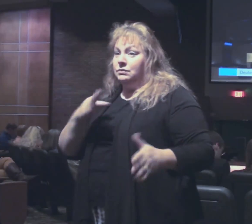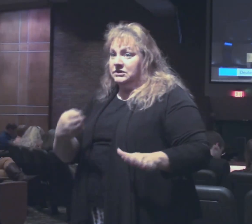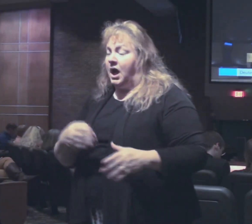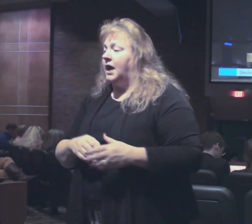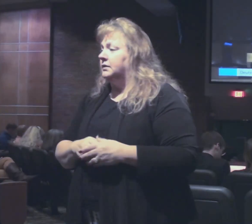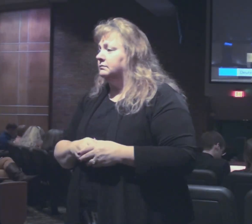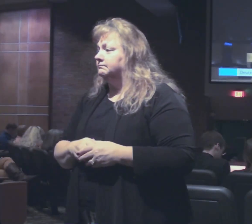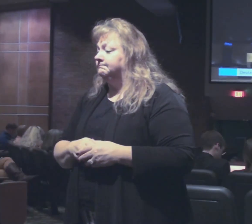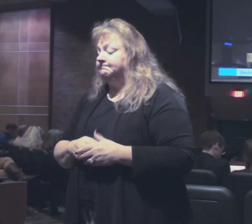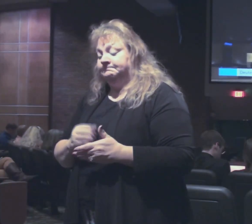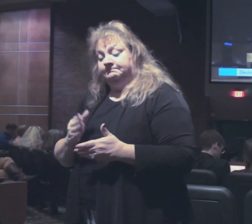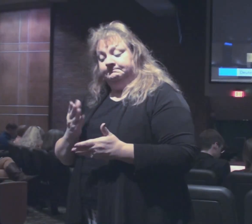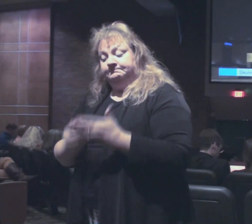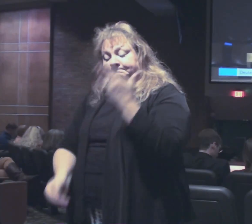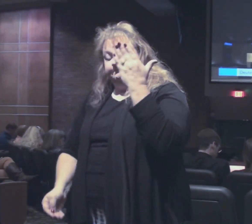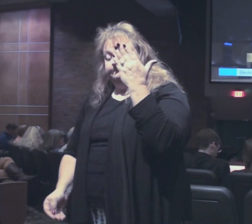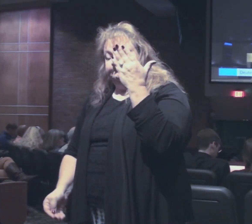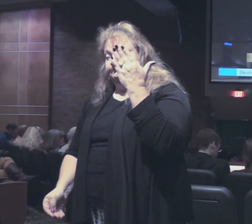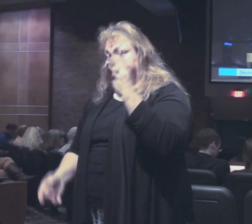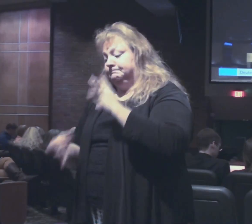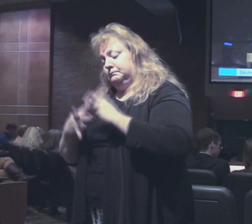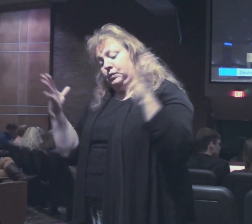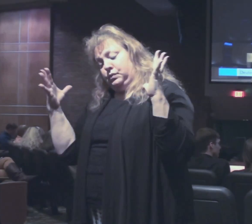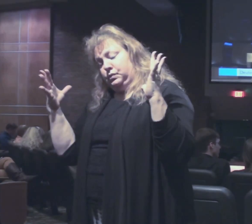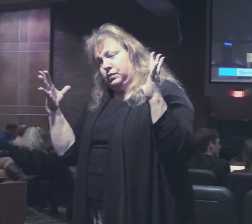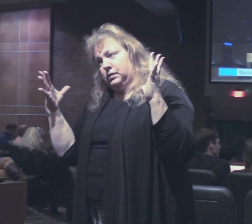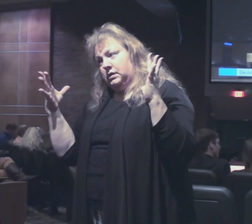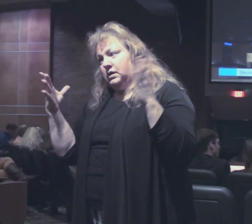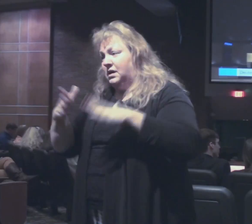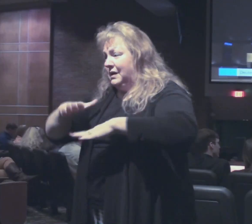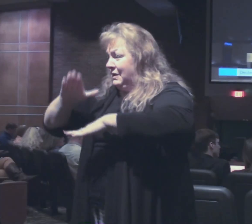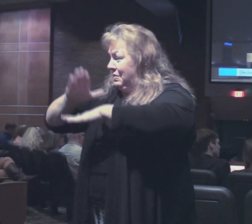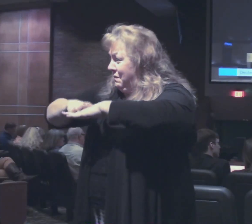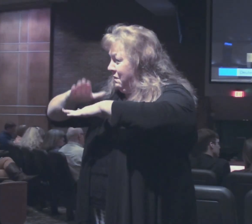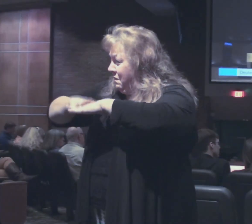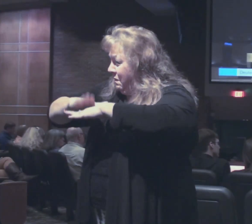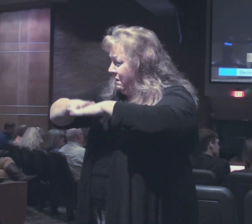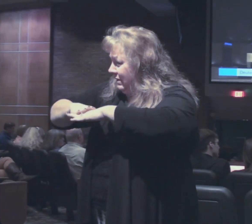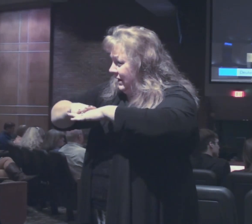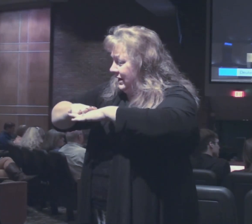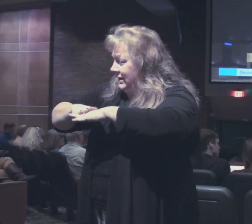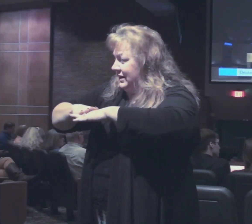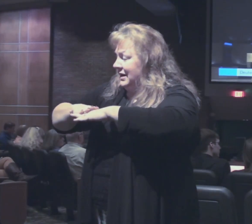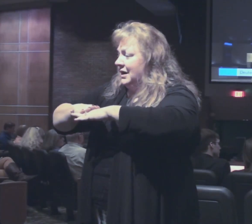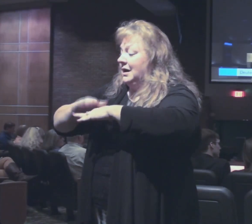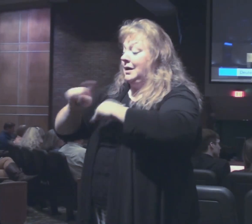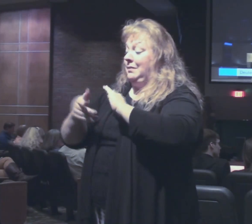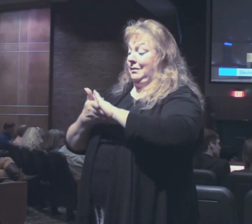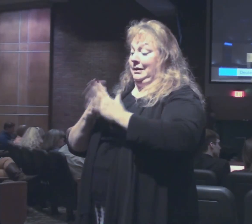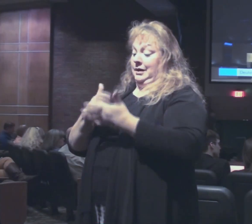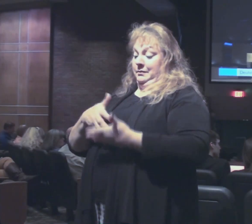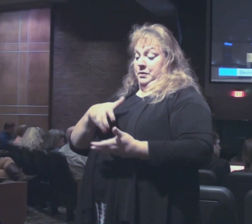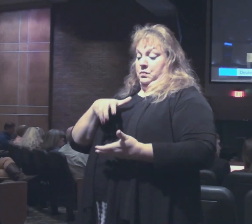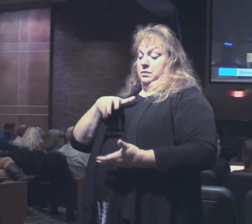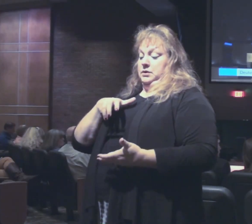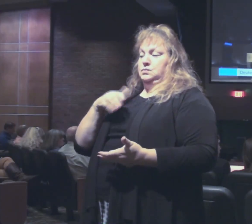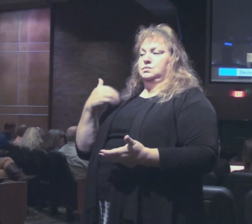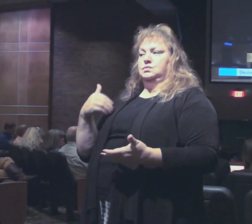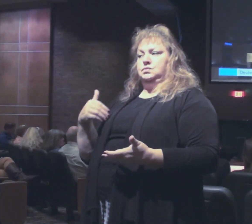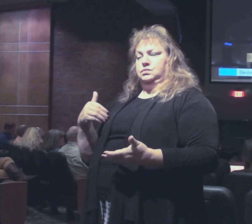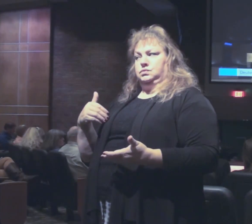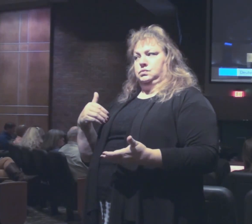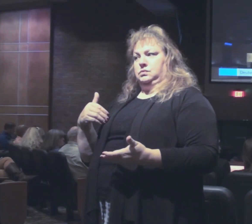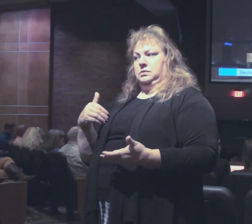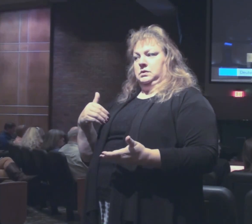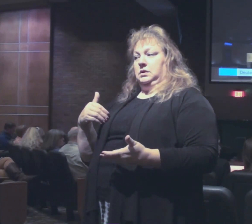He concludes. So, the warnings of the danger of prosperity. And I've